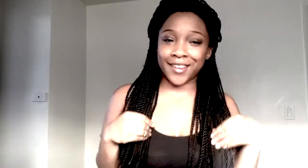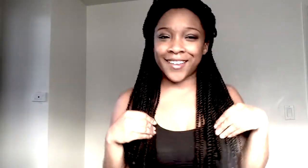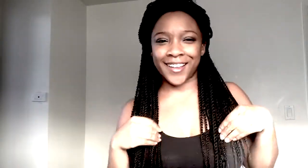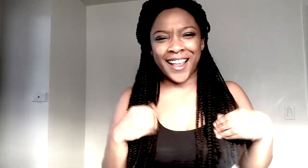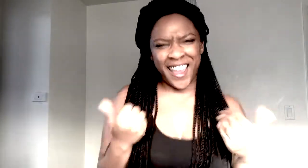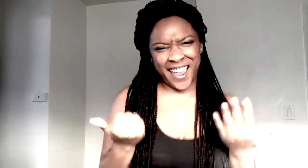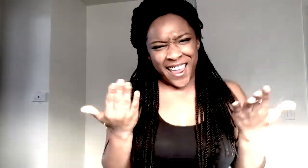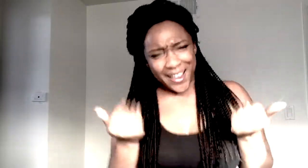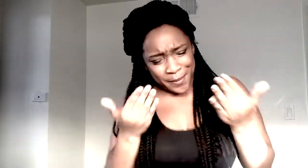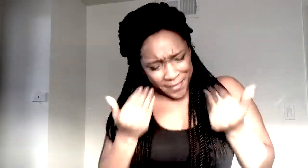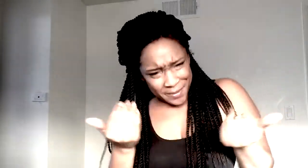Baby,